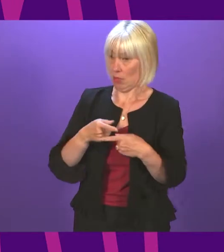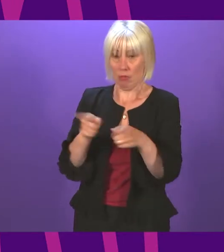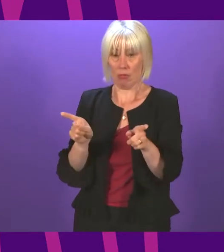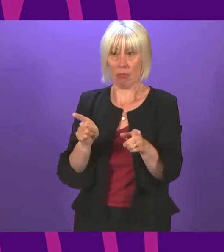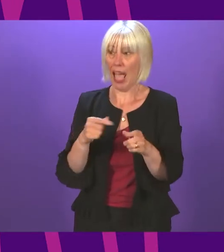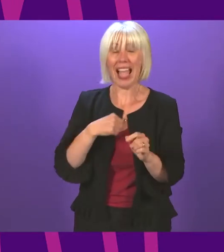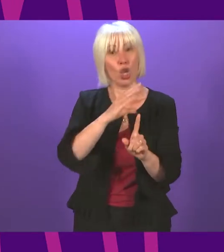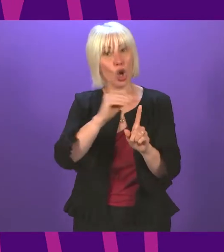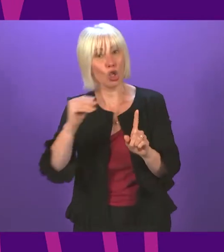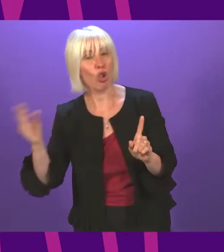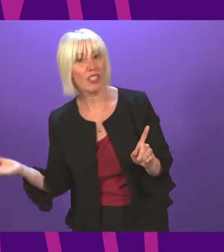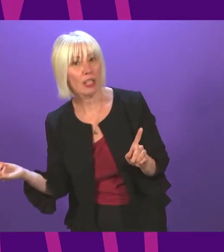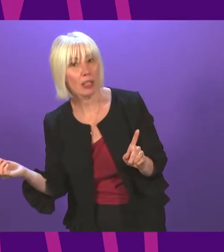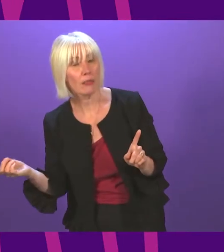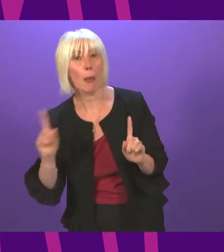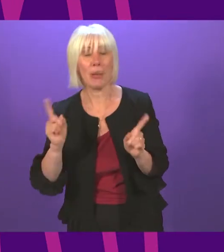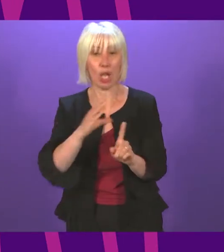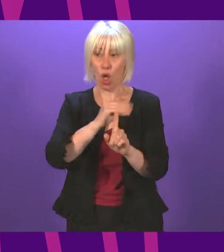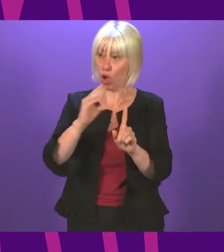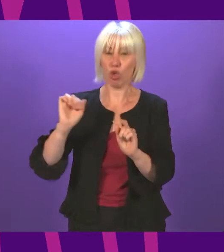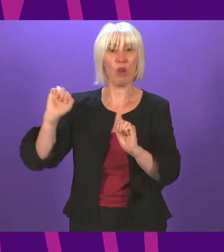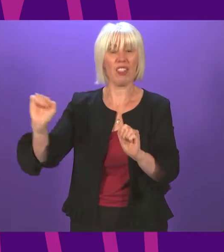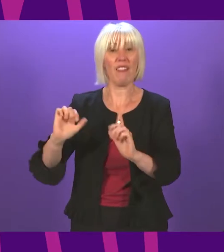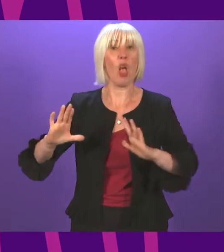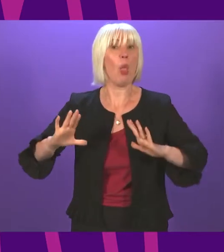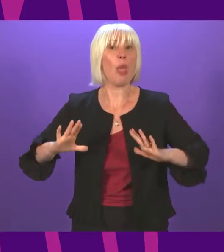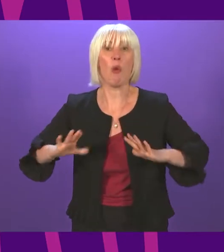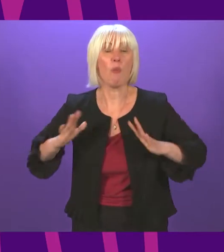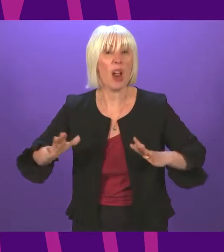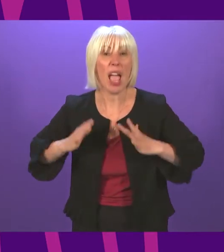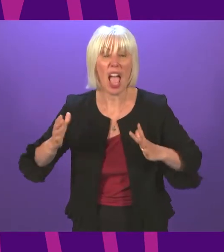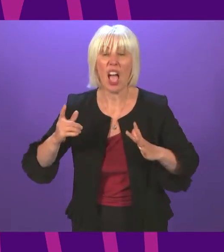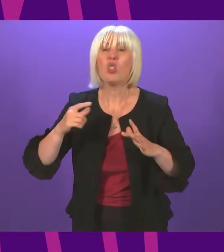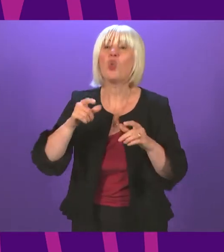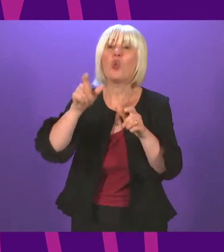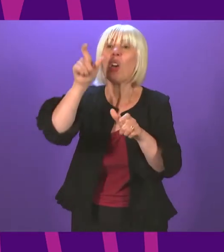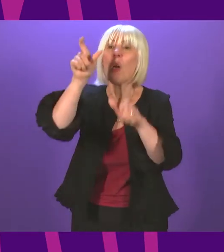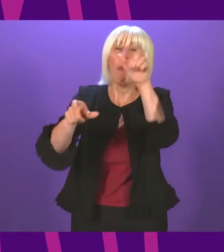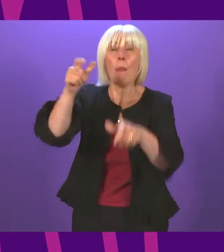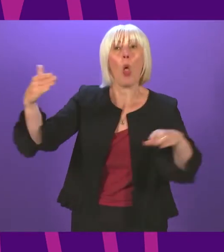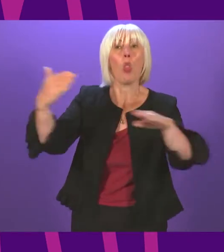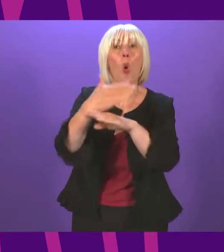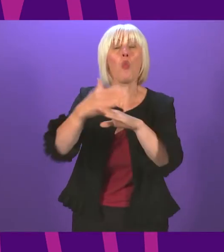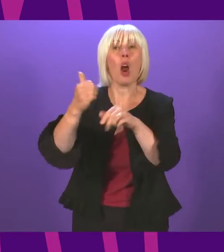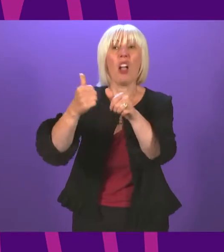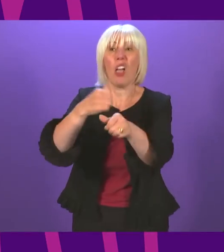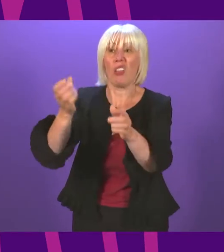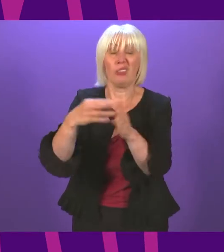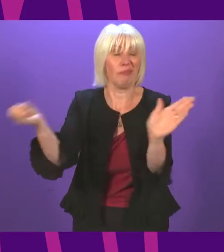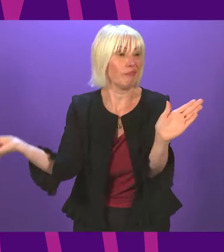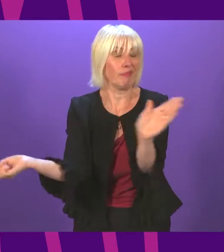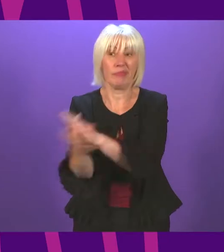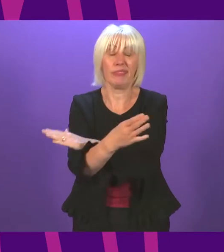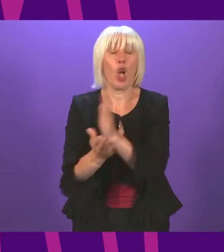Conservatives is that the Conservatives were prepared to throw people on a scrap heap of industrial decline in the